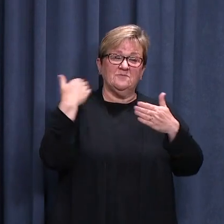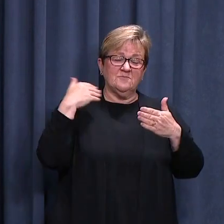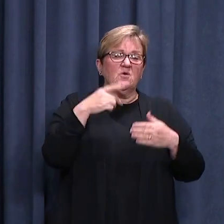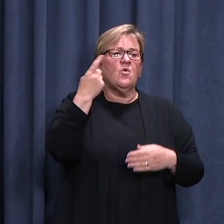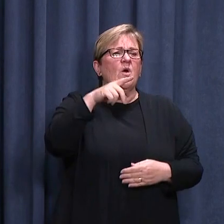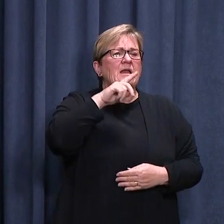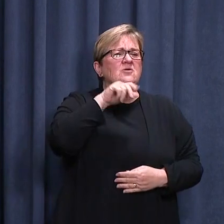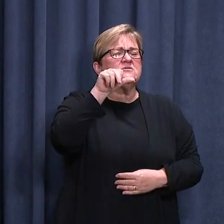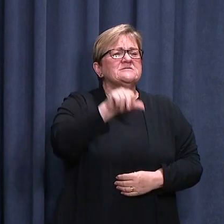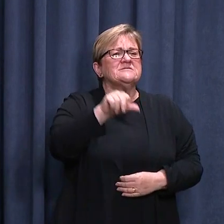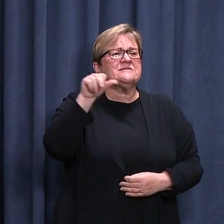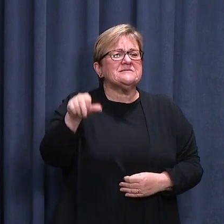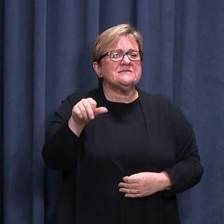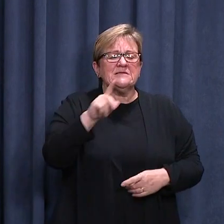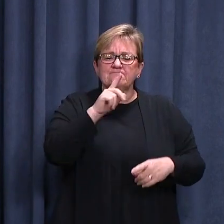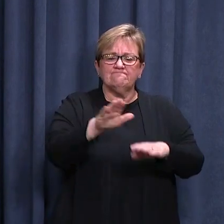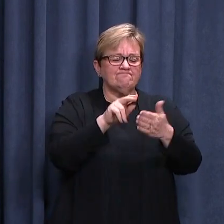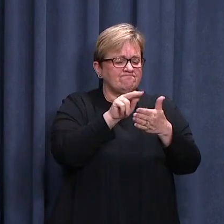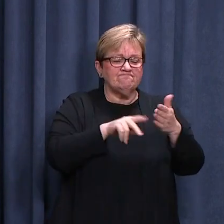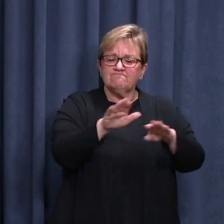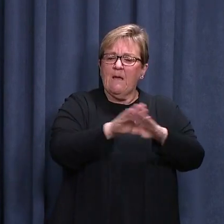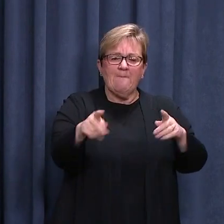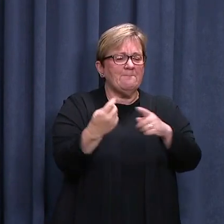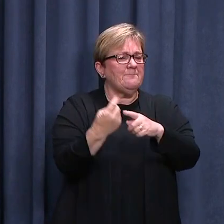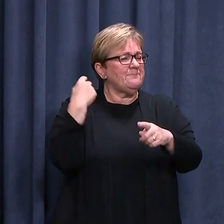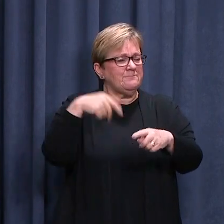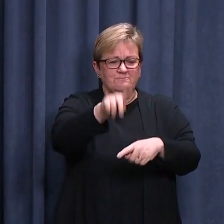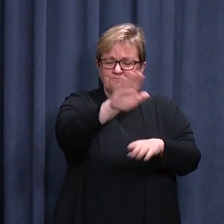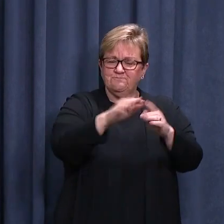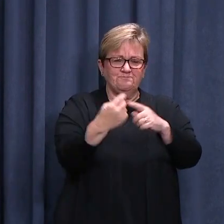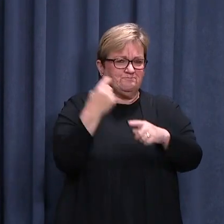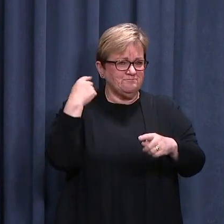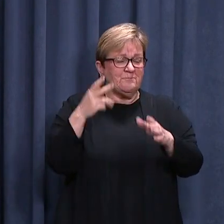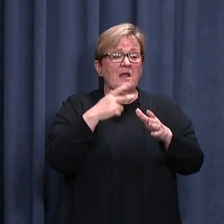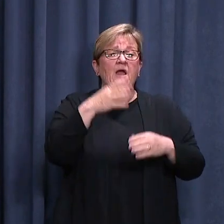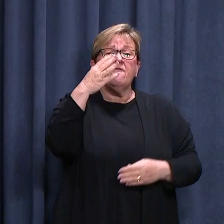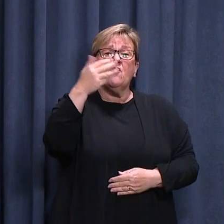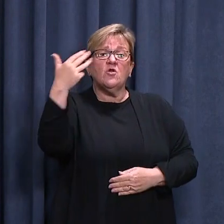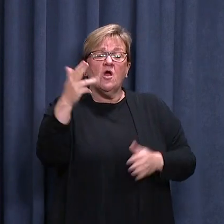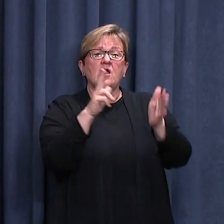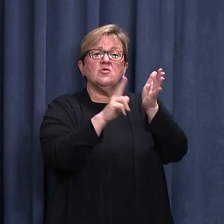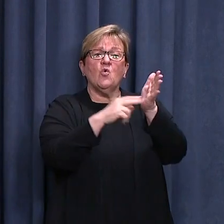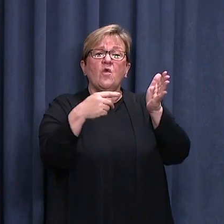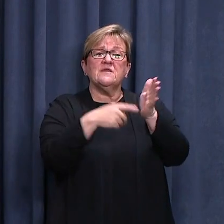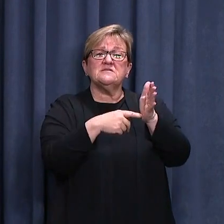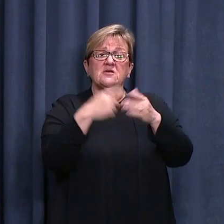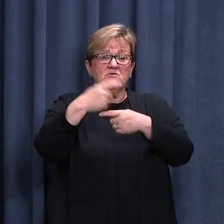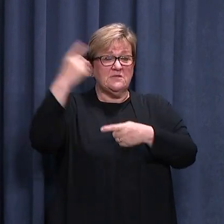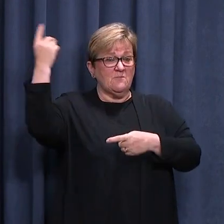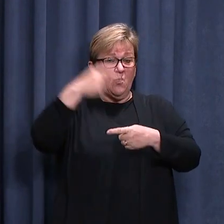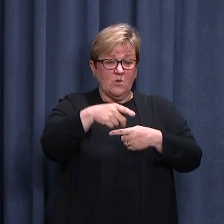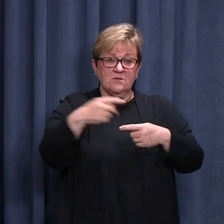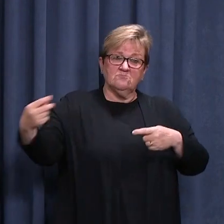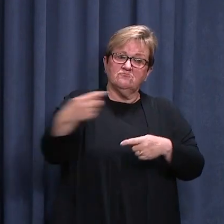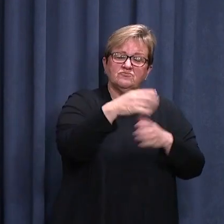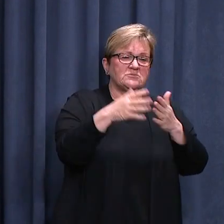166 refused passage. Another 49 vehicles at the Northern Territory land border were not permitted